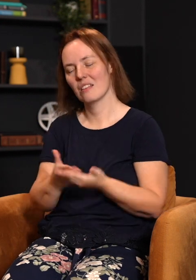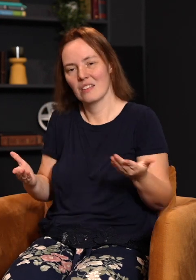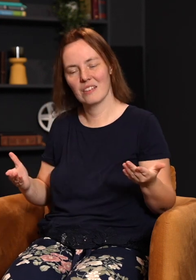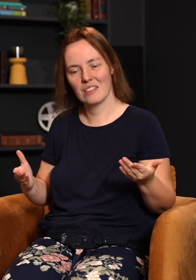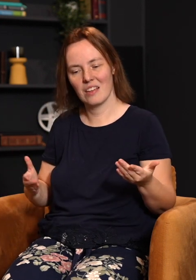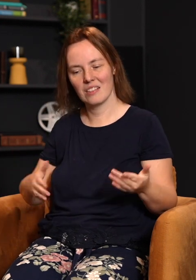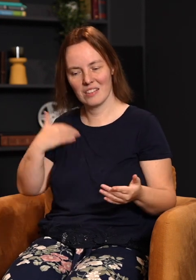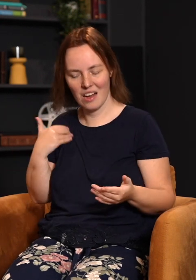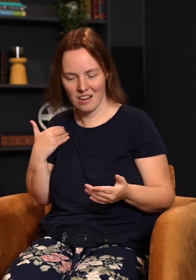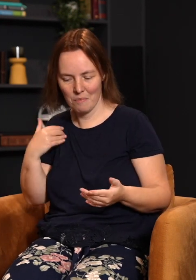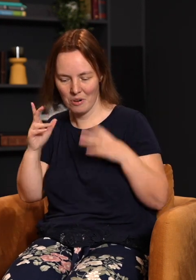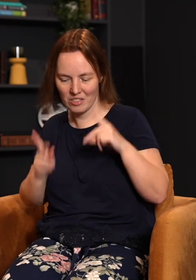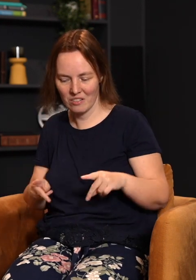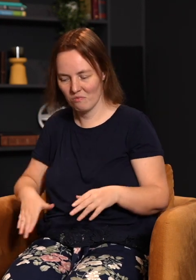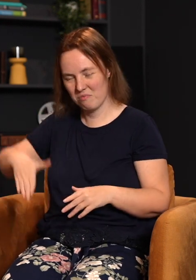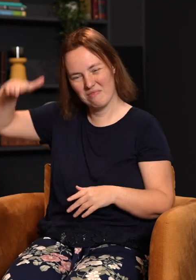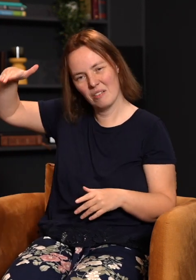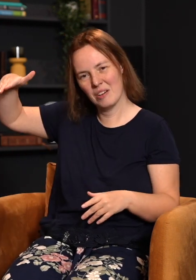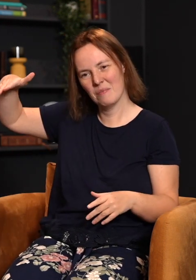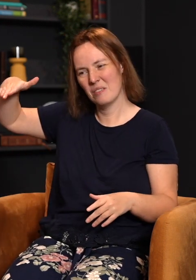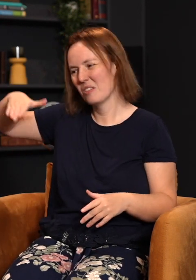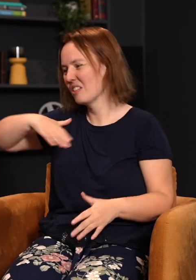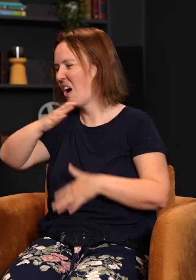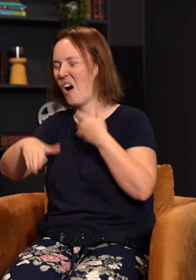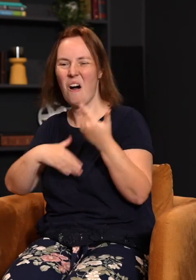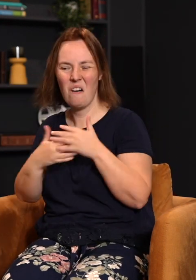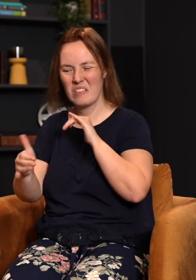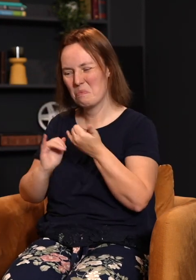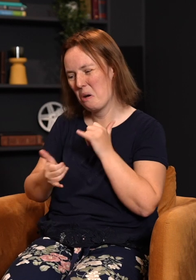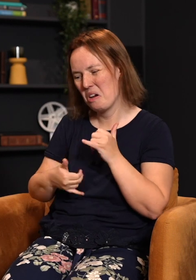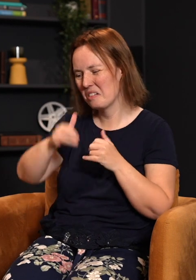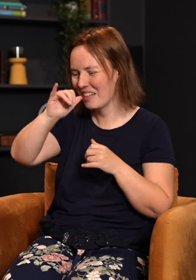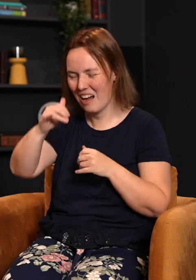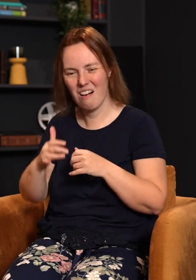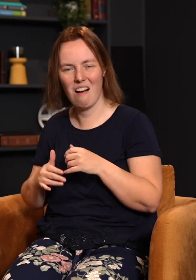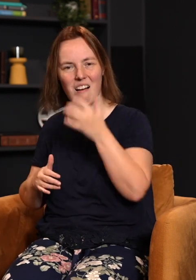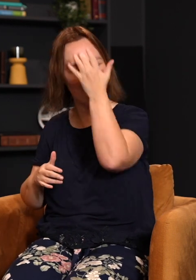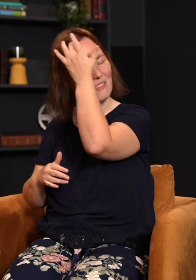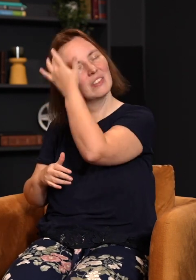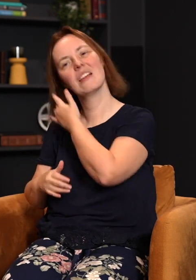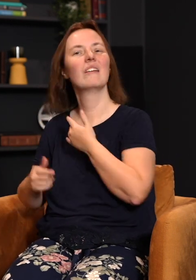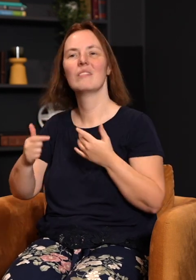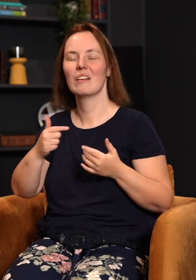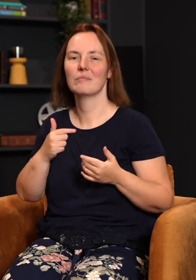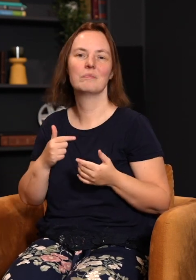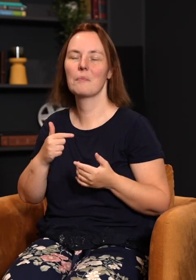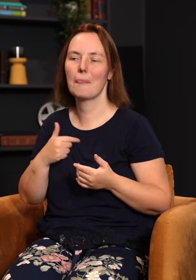up, and I've said this before, we're playing sports at different levels. There was always parties. There was always alcohol. There was always drugs, all that kind of stuff. I wasn't a goody-two